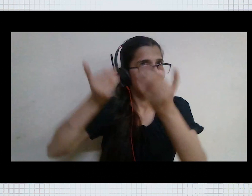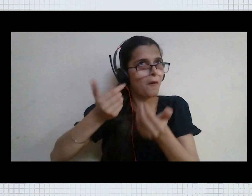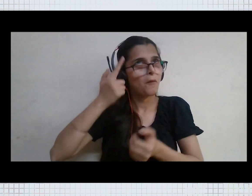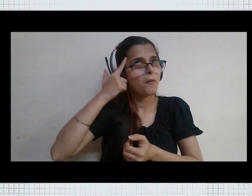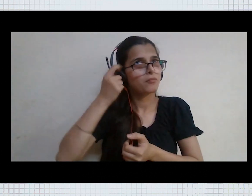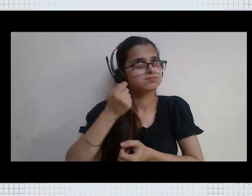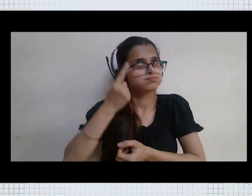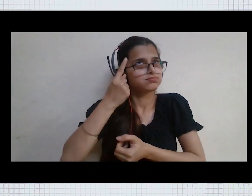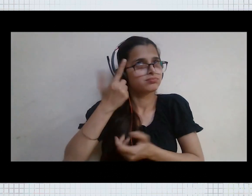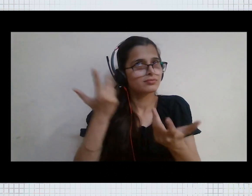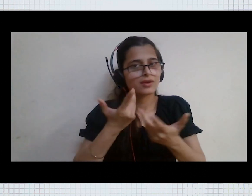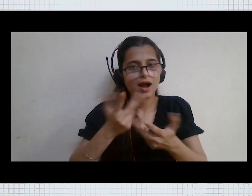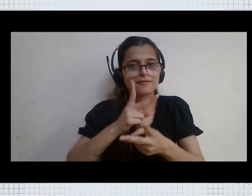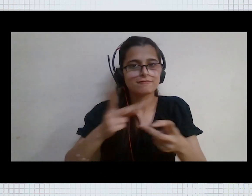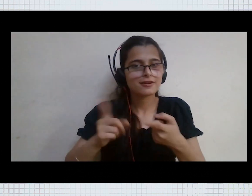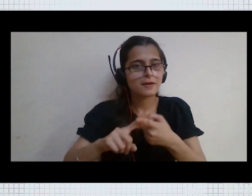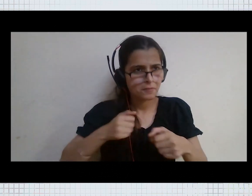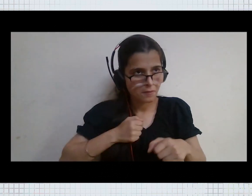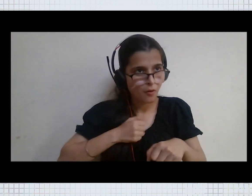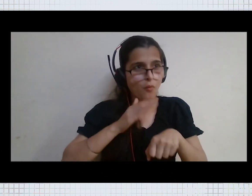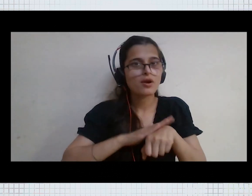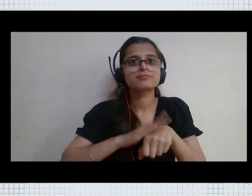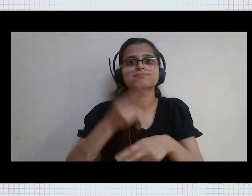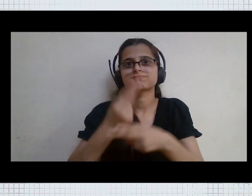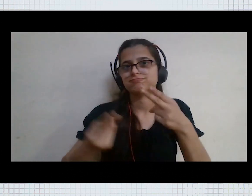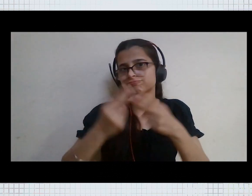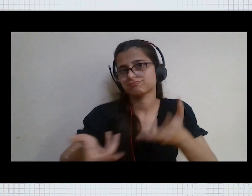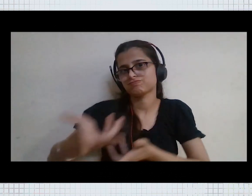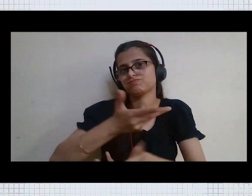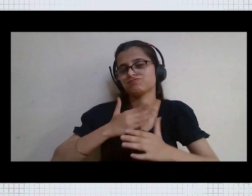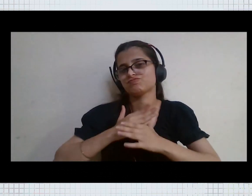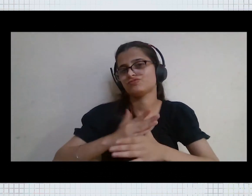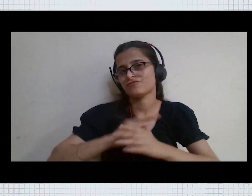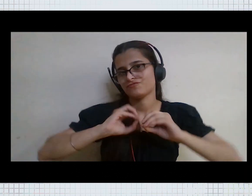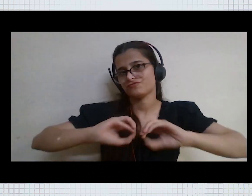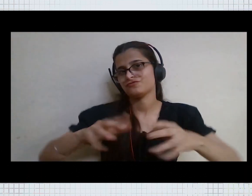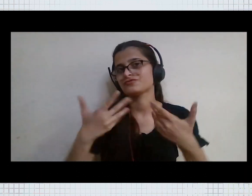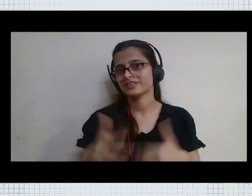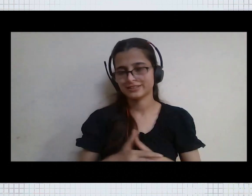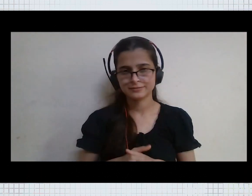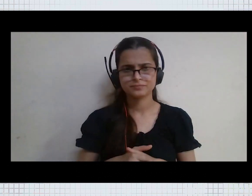what is my present understanding based on my experiences and if